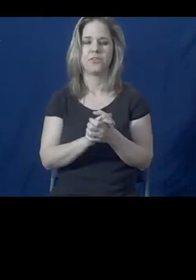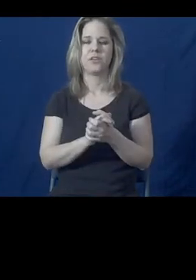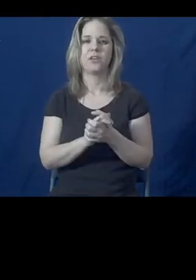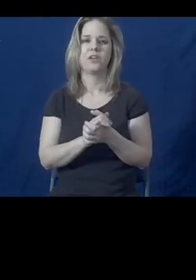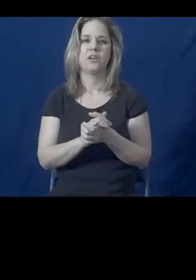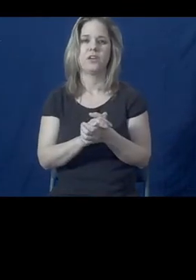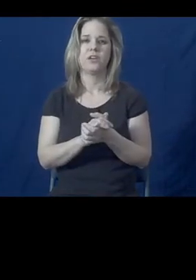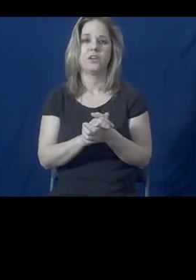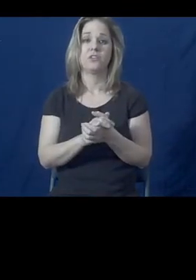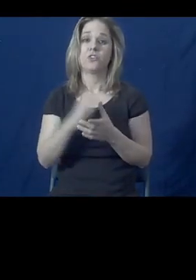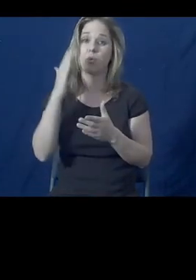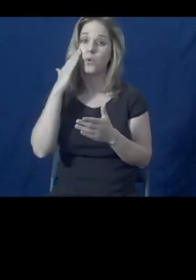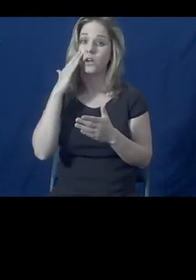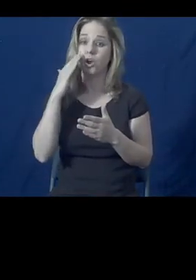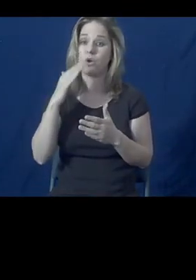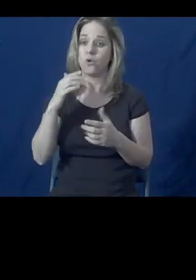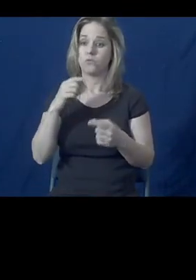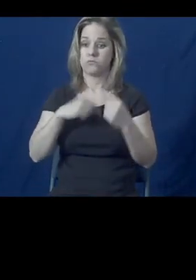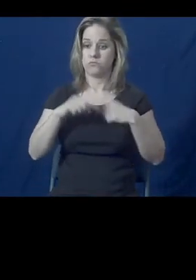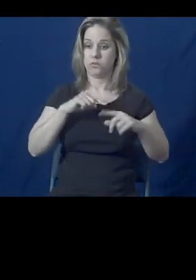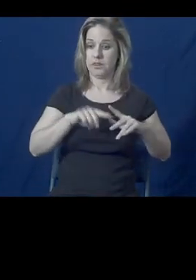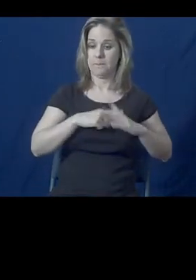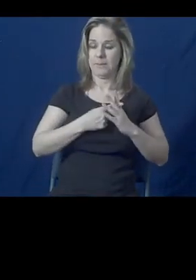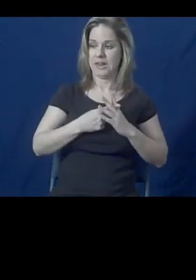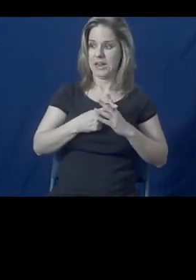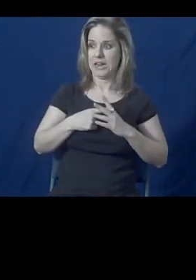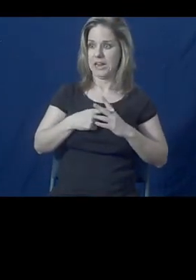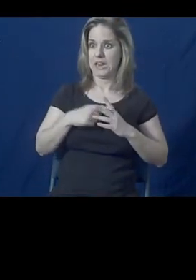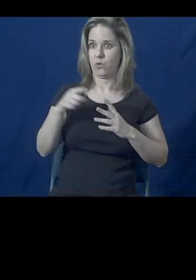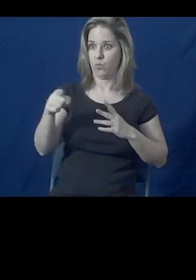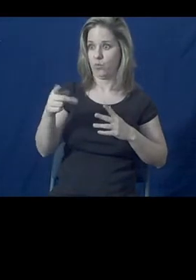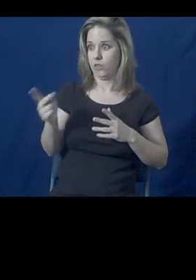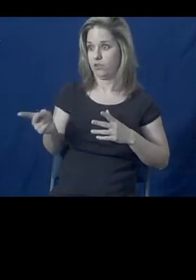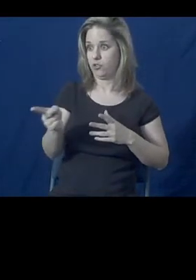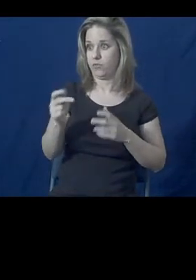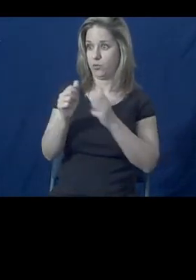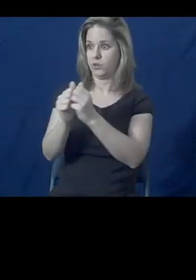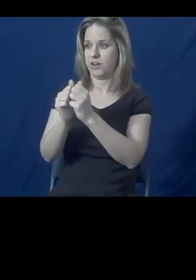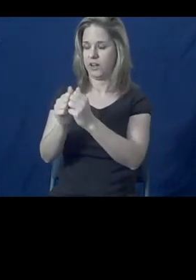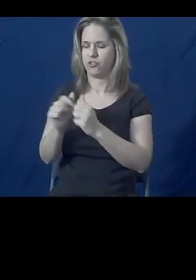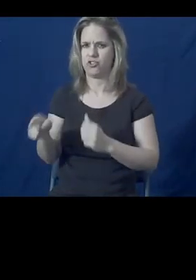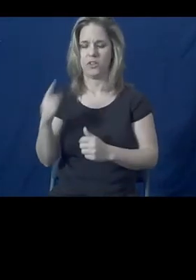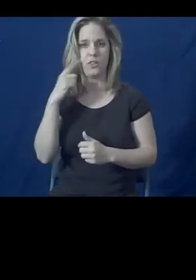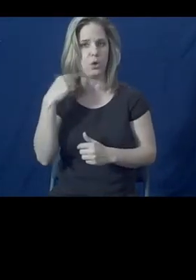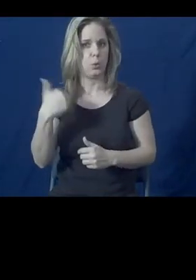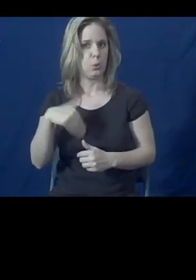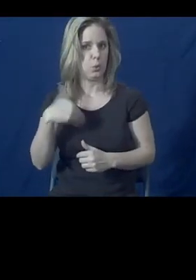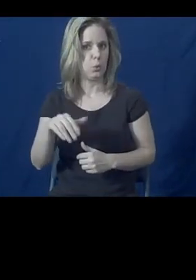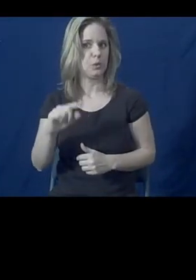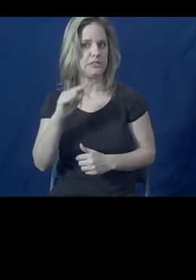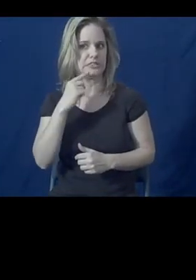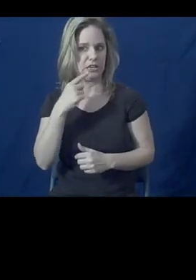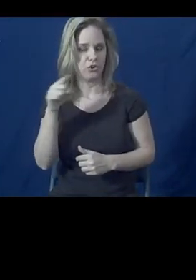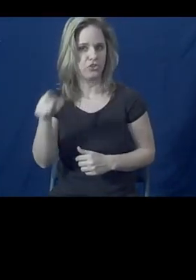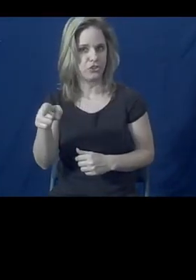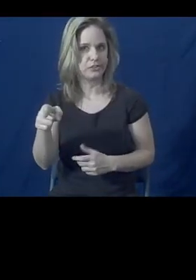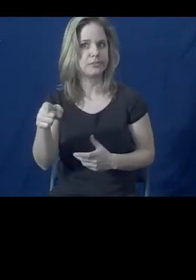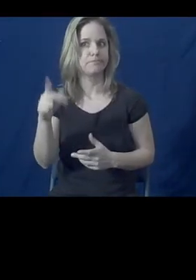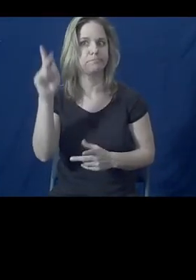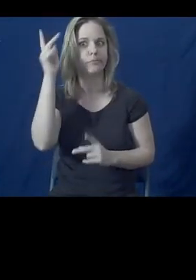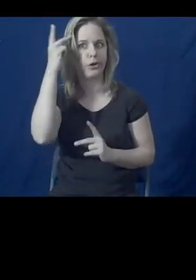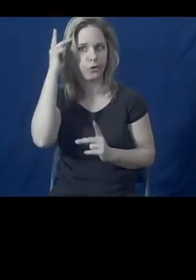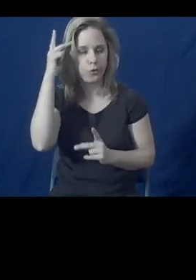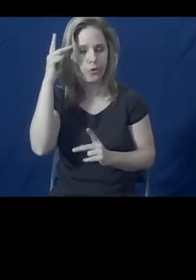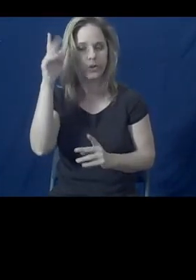beginning of care, Jane's therapist thought that, hey, this is a pretty serious case of paranoia, of delusion.